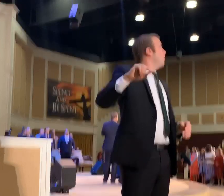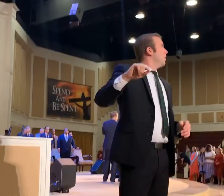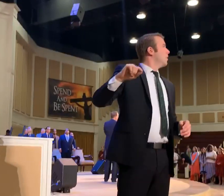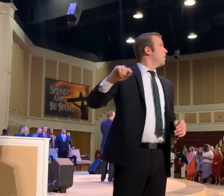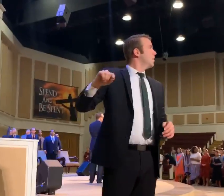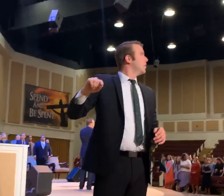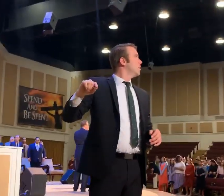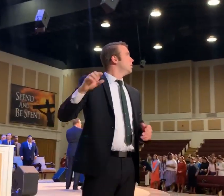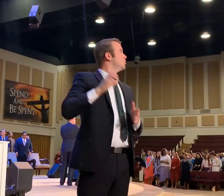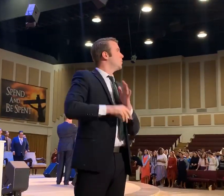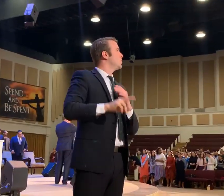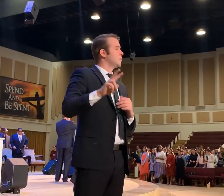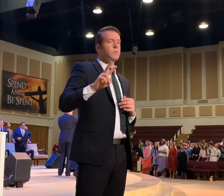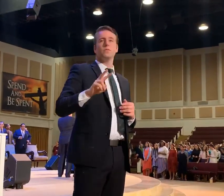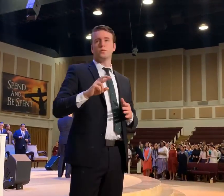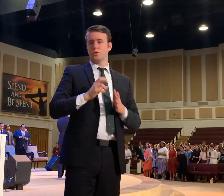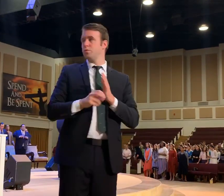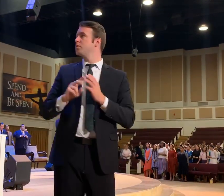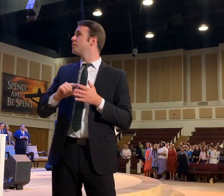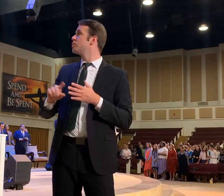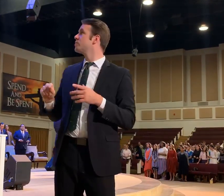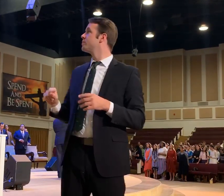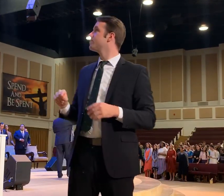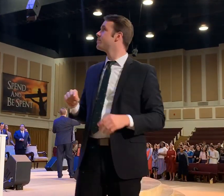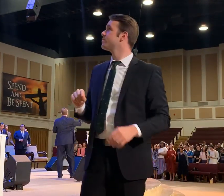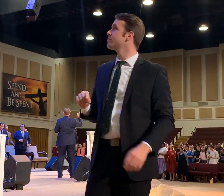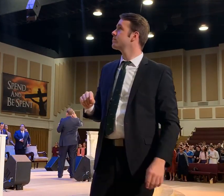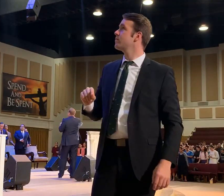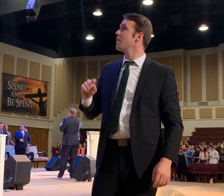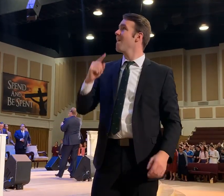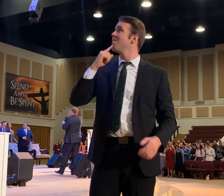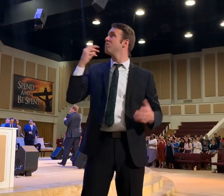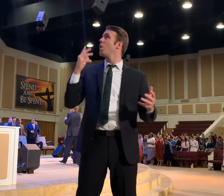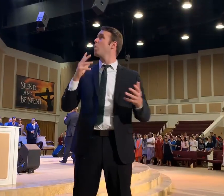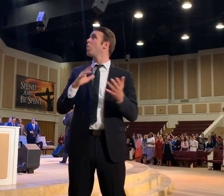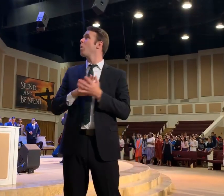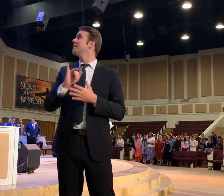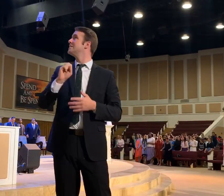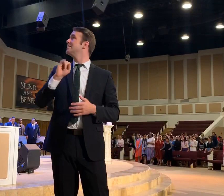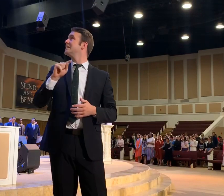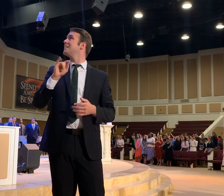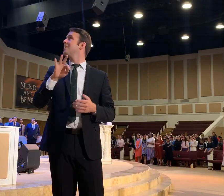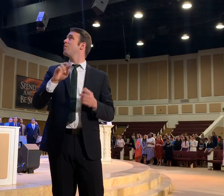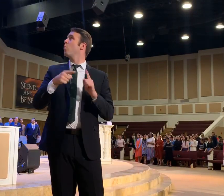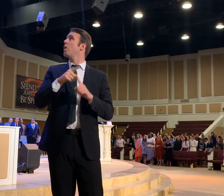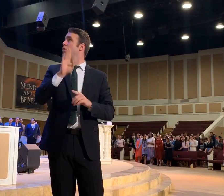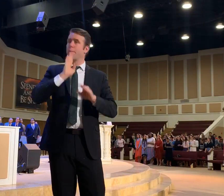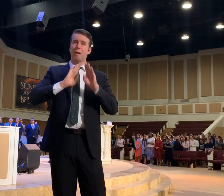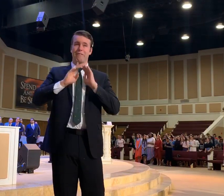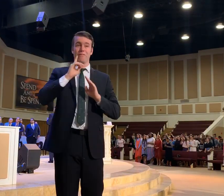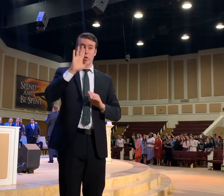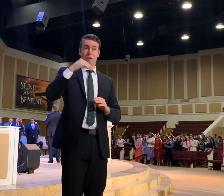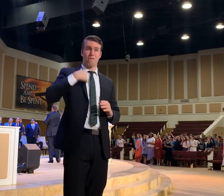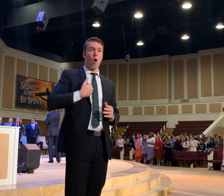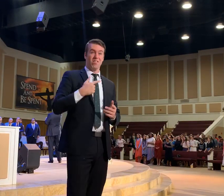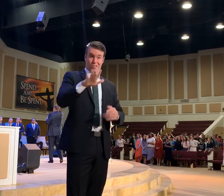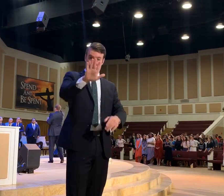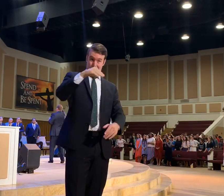Of chapter 2. 2. 20. Okay. For what glory is it. When you're buffeted for your faults.